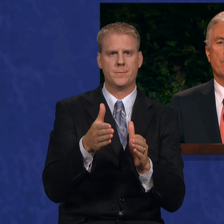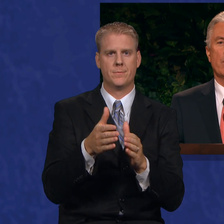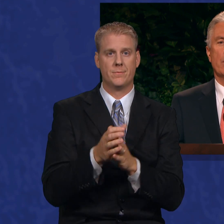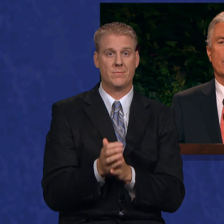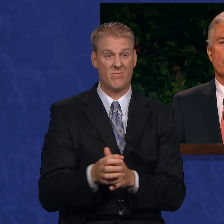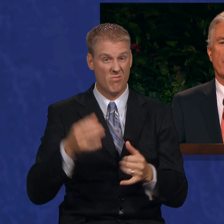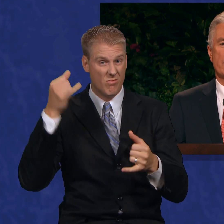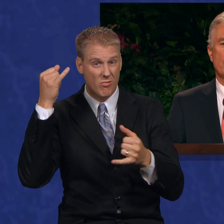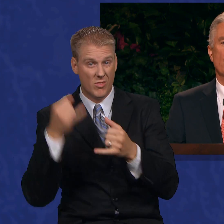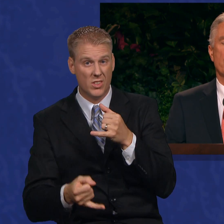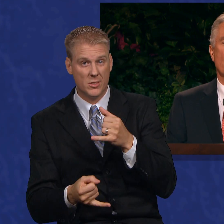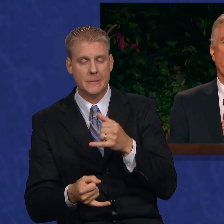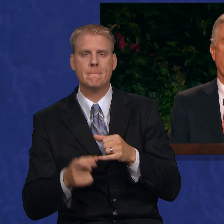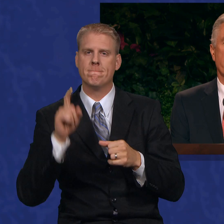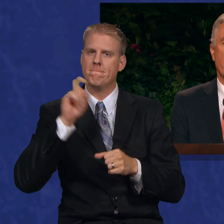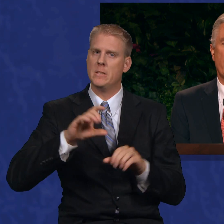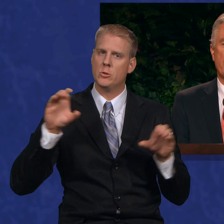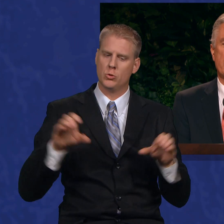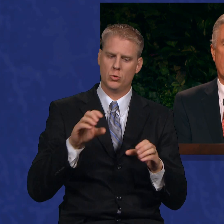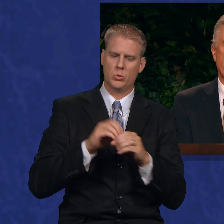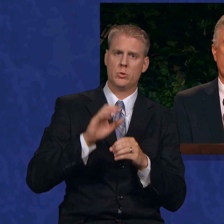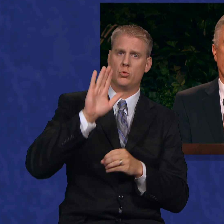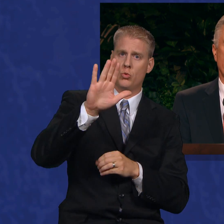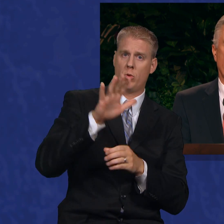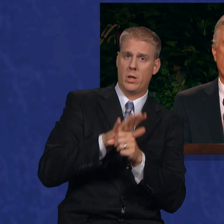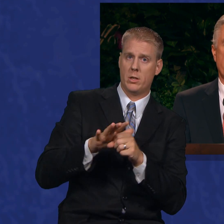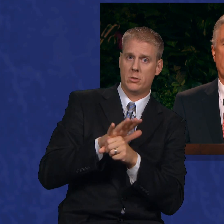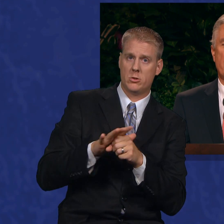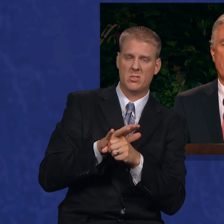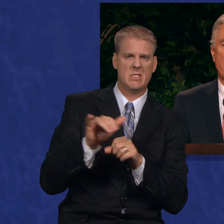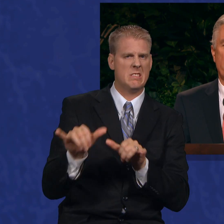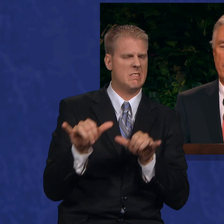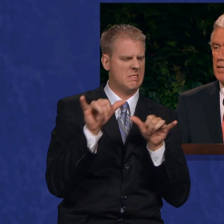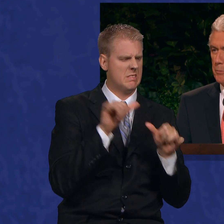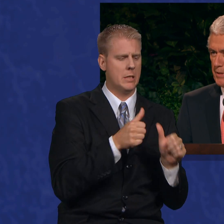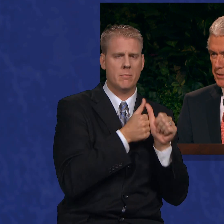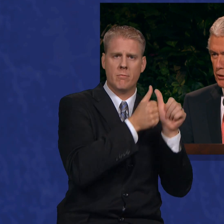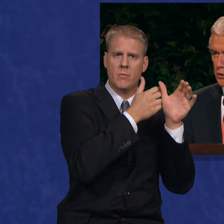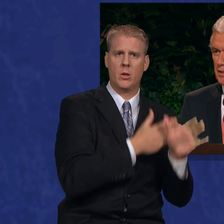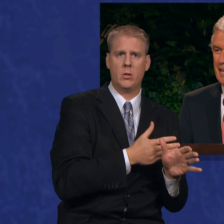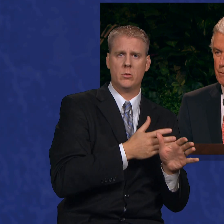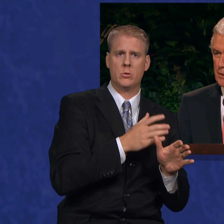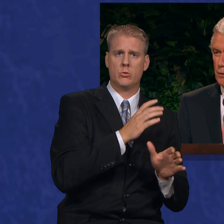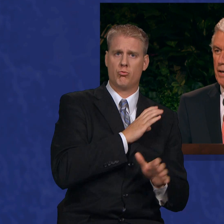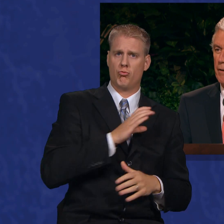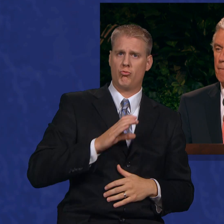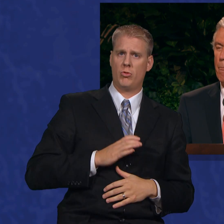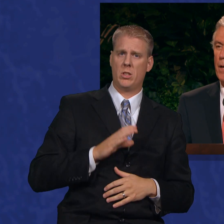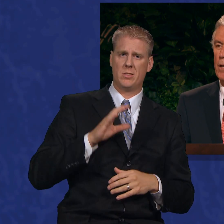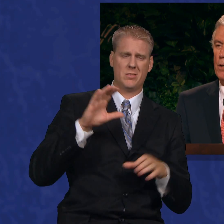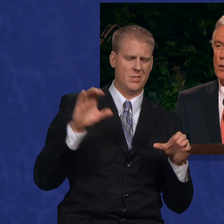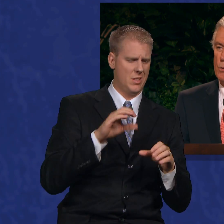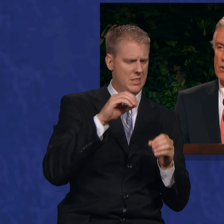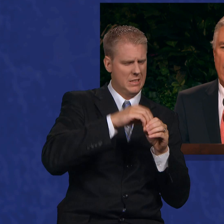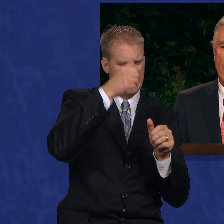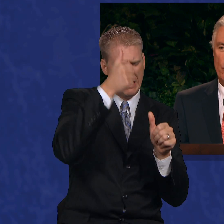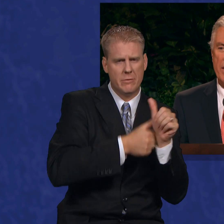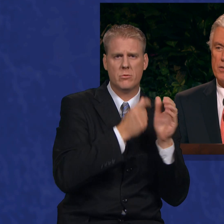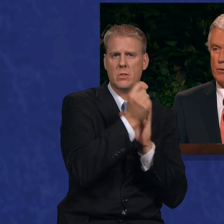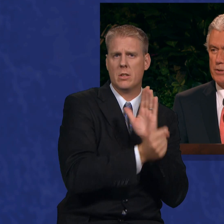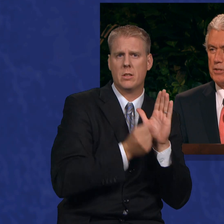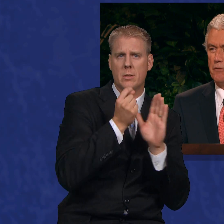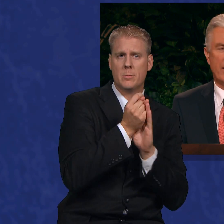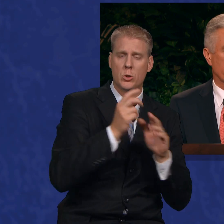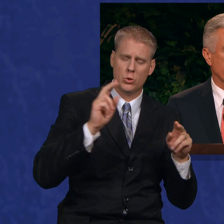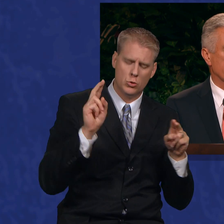end, you must do in your area what disciples of Christ have done in every dispensation. Counsel together. Use all